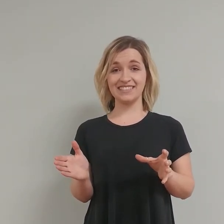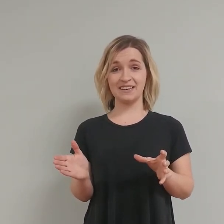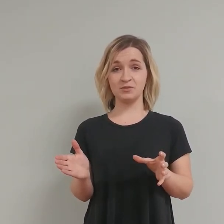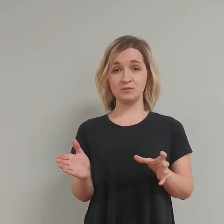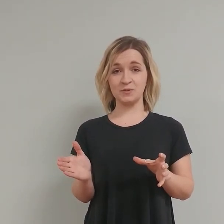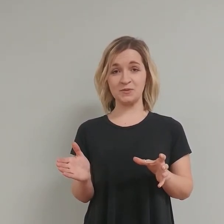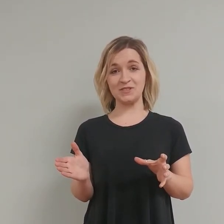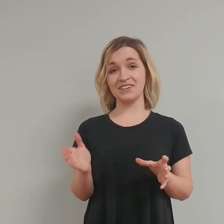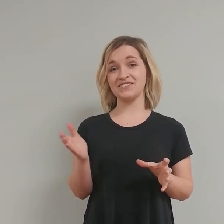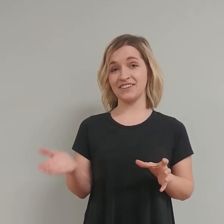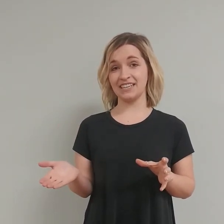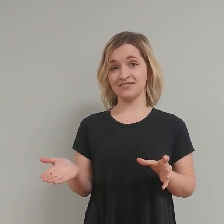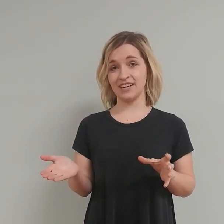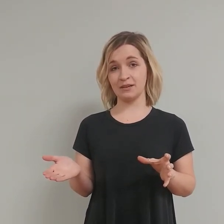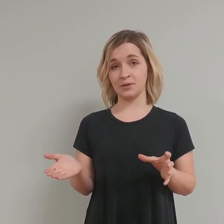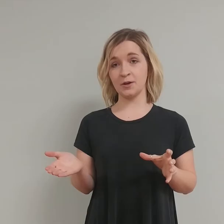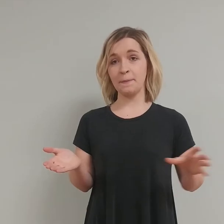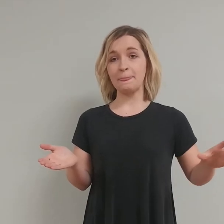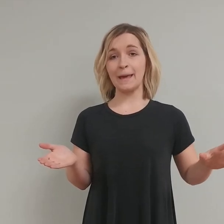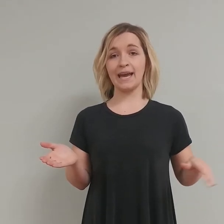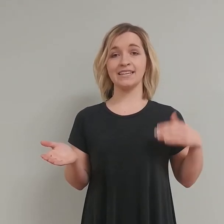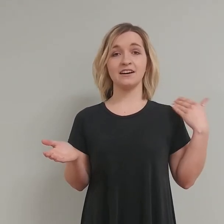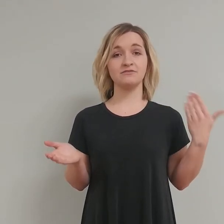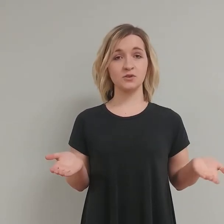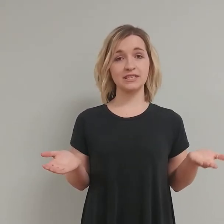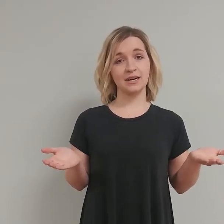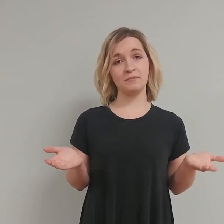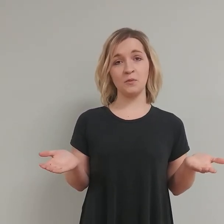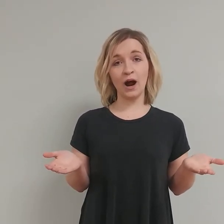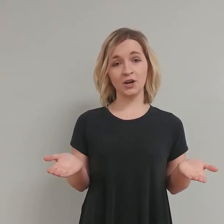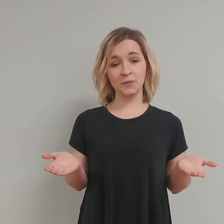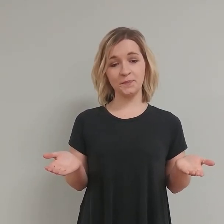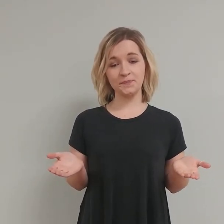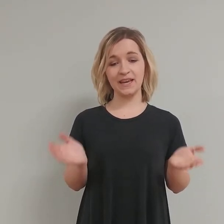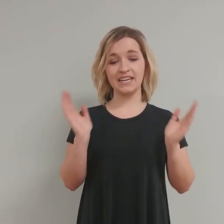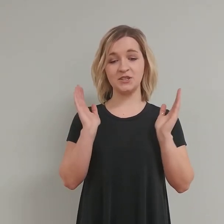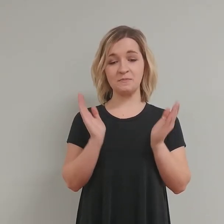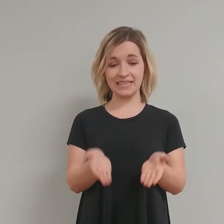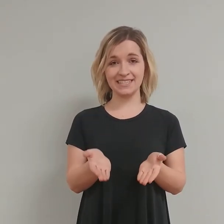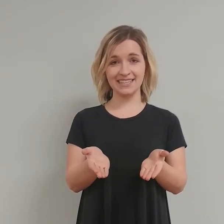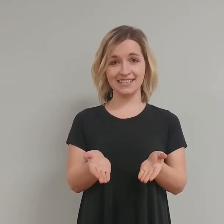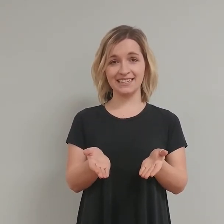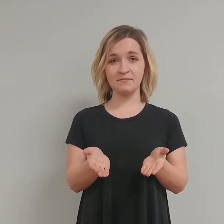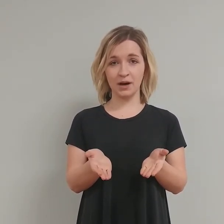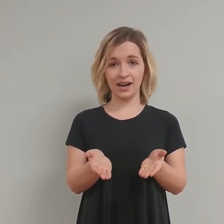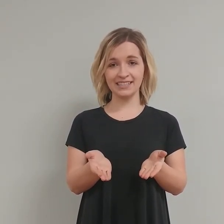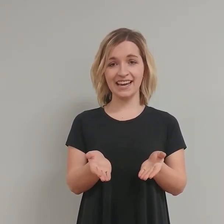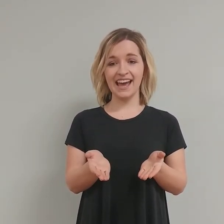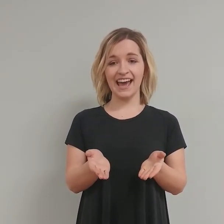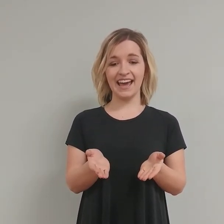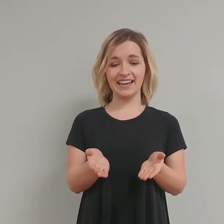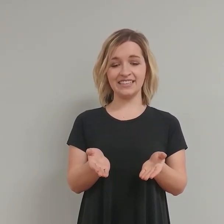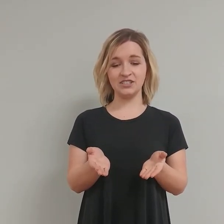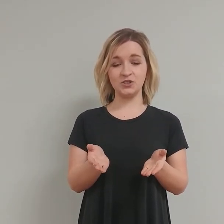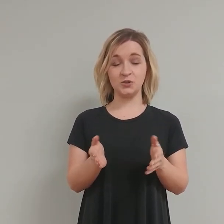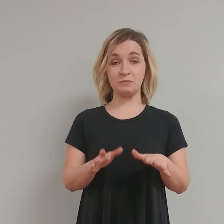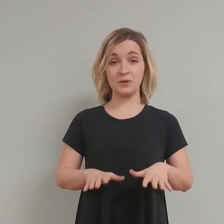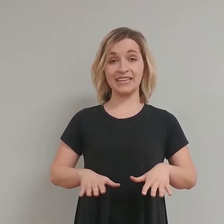tablespoons of Vita Fiber and a fourth a cup of water, and you mix it in the pot, and you bring